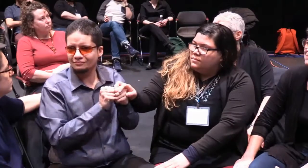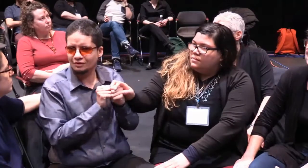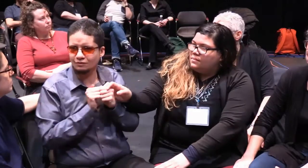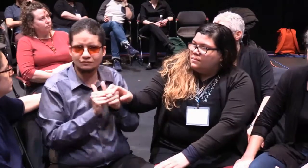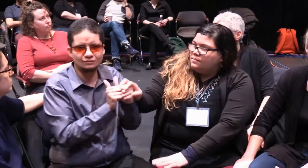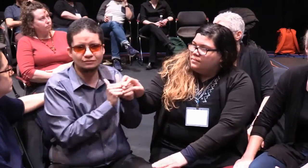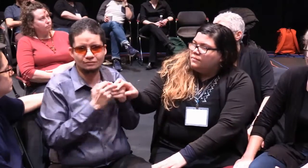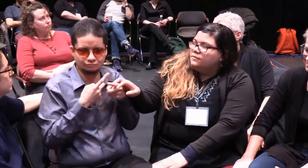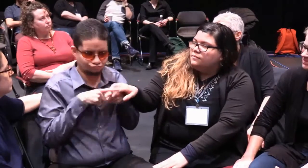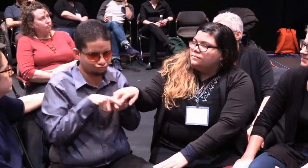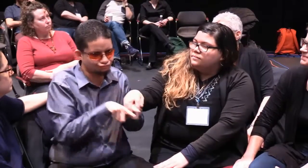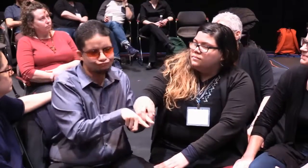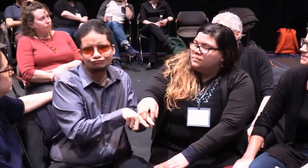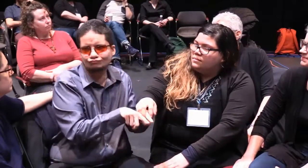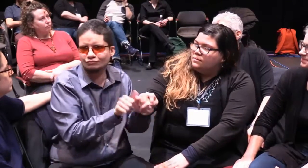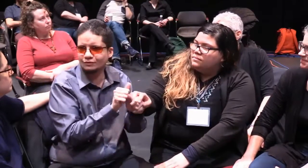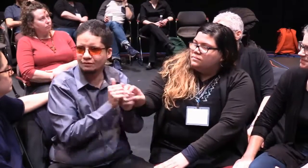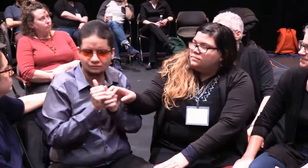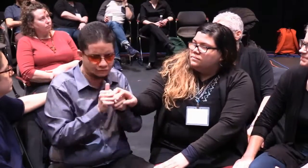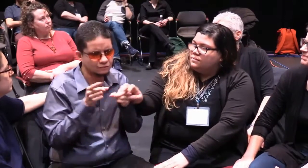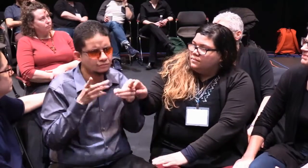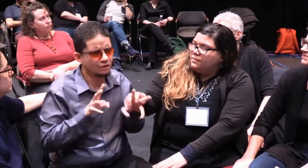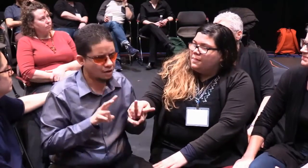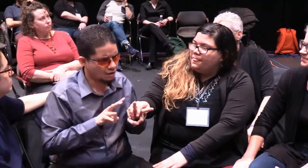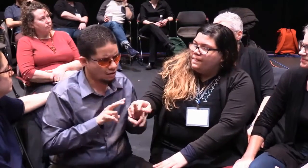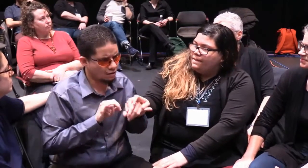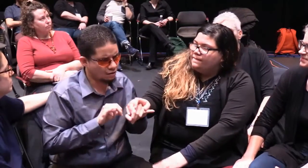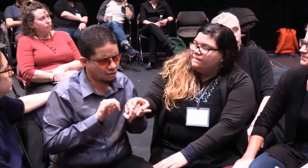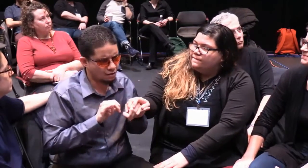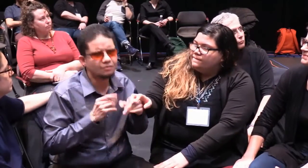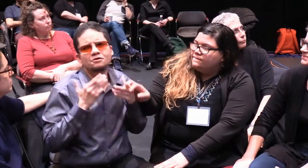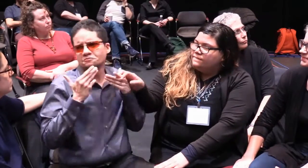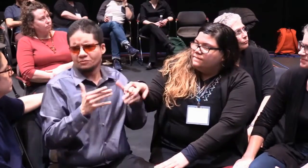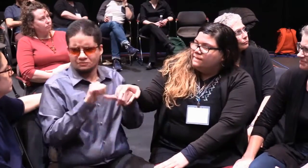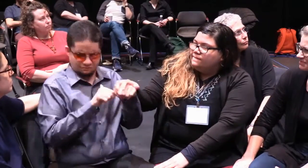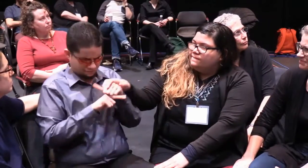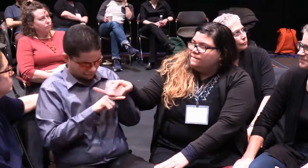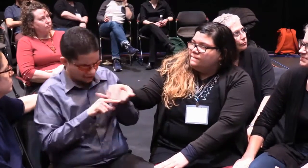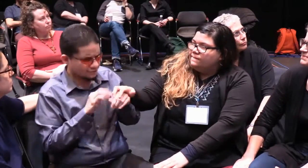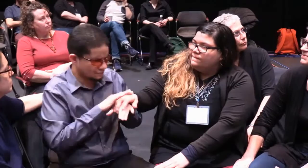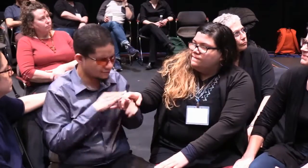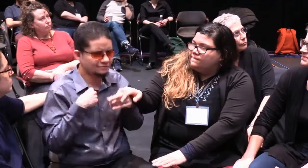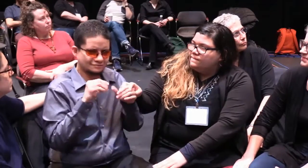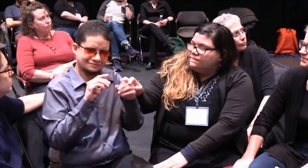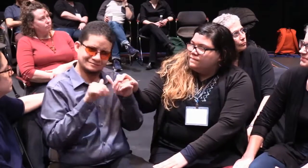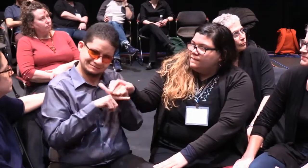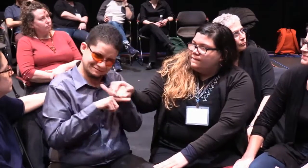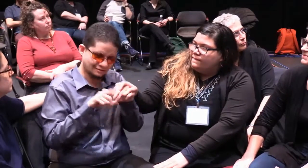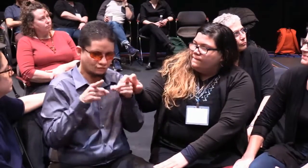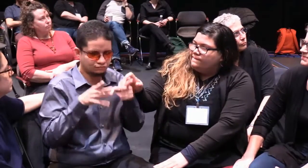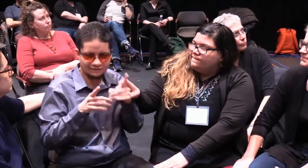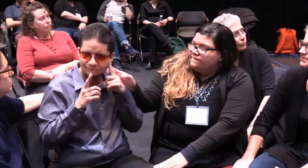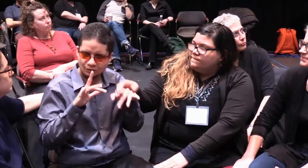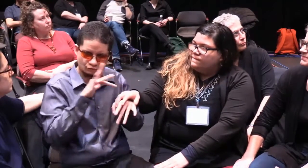in physically moving around the space safely. And learned my way around the stage and